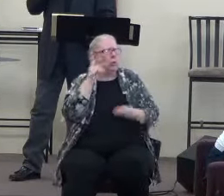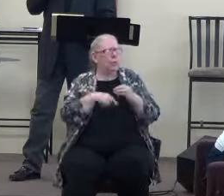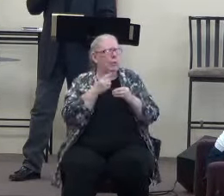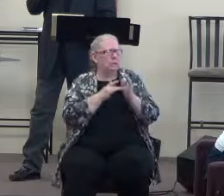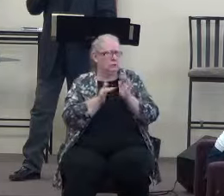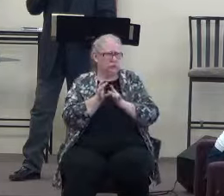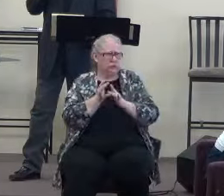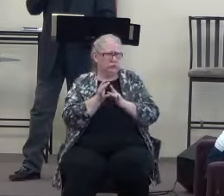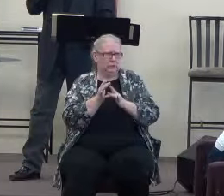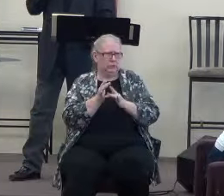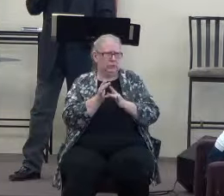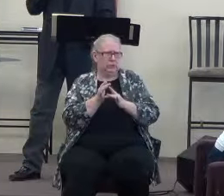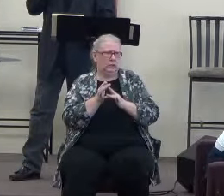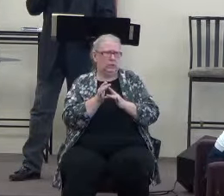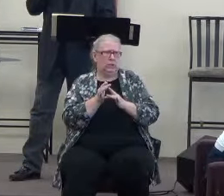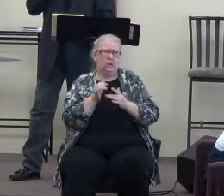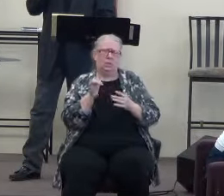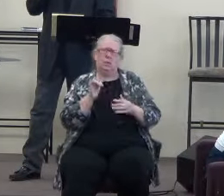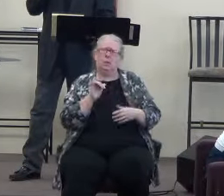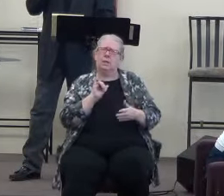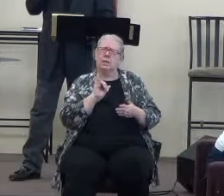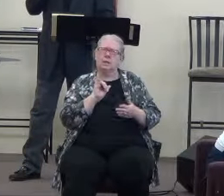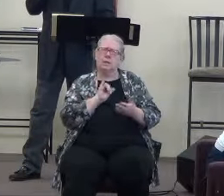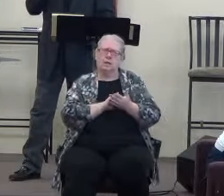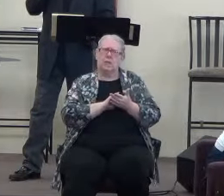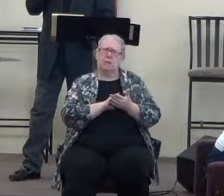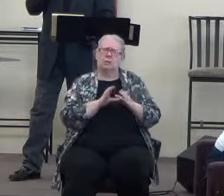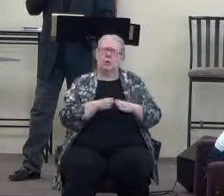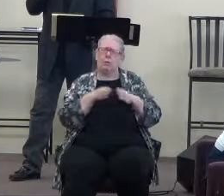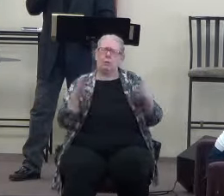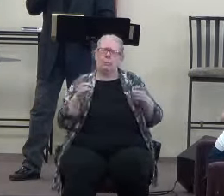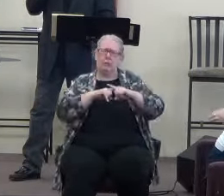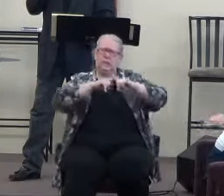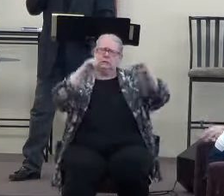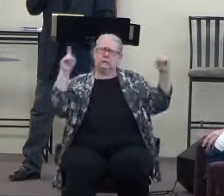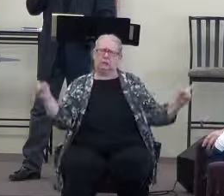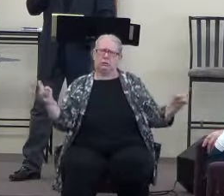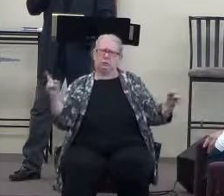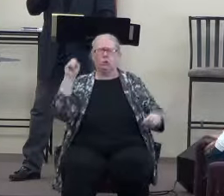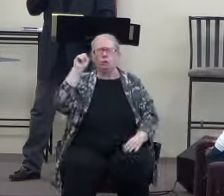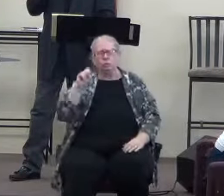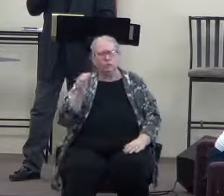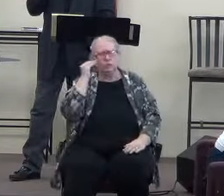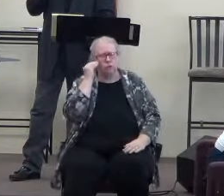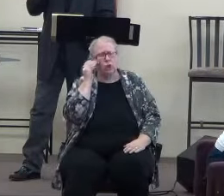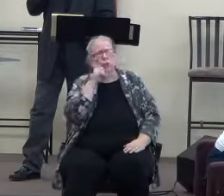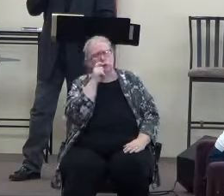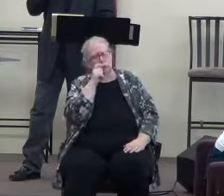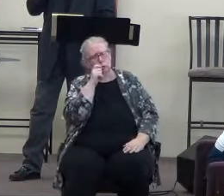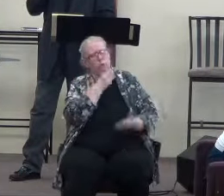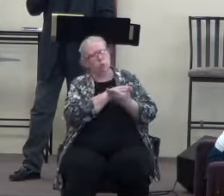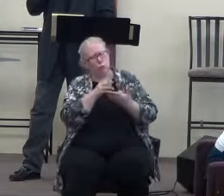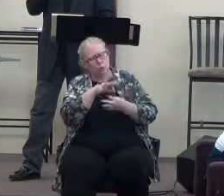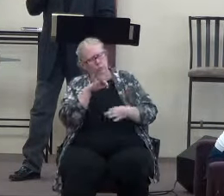Because there's a major, a big difference. You have to know who Jesus is, who the Holy Spirit